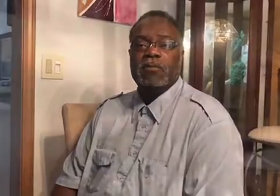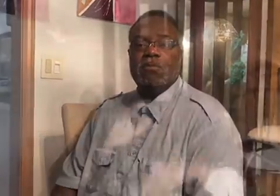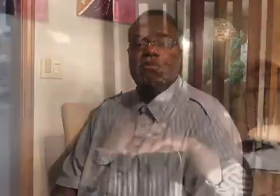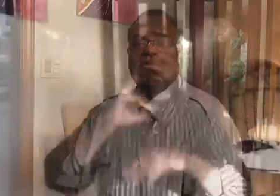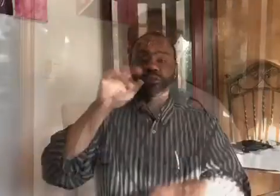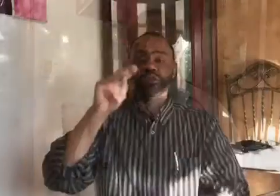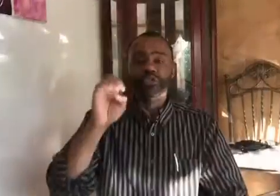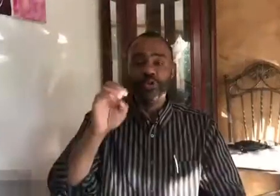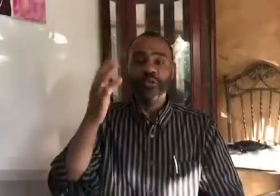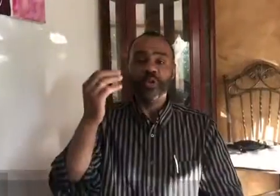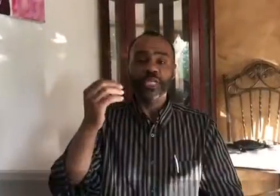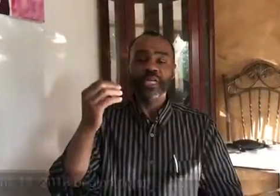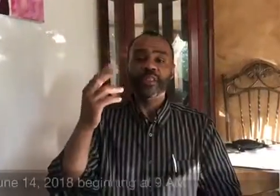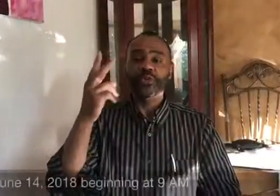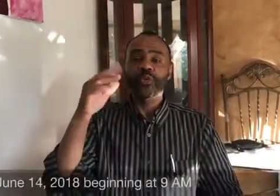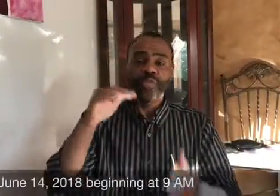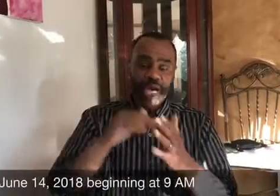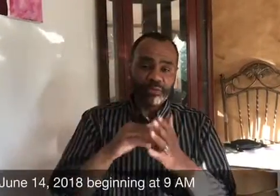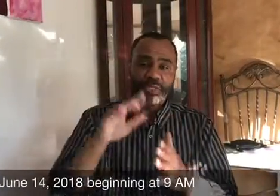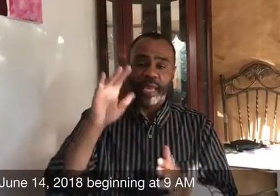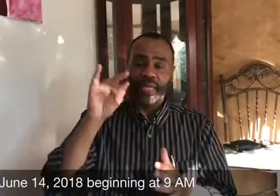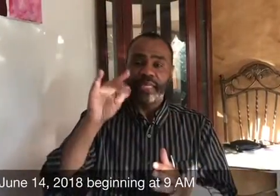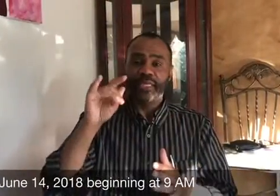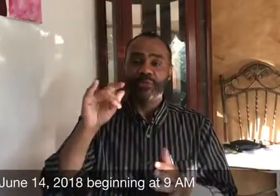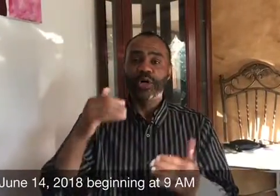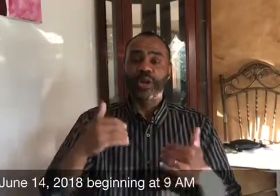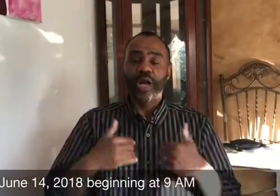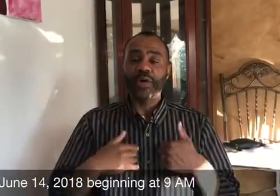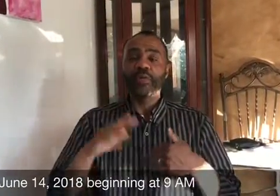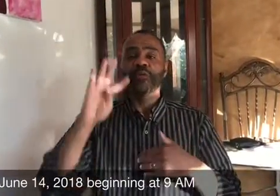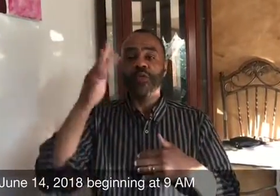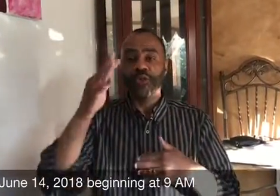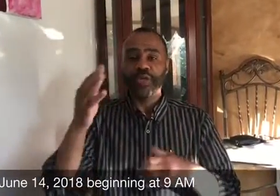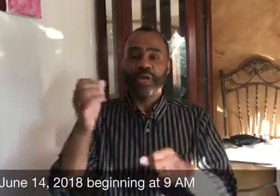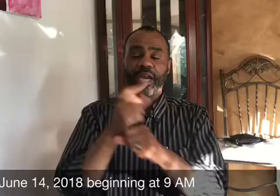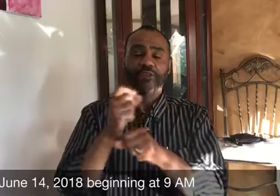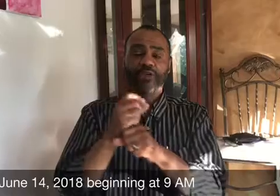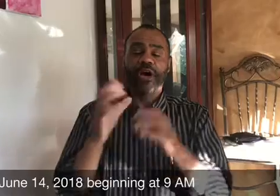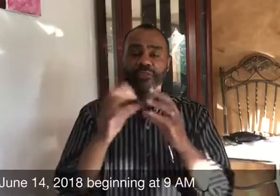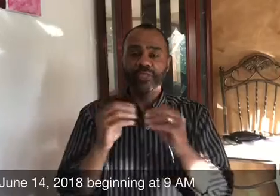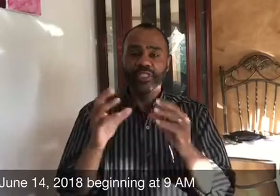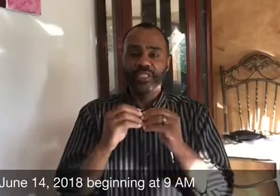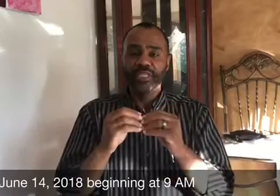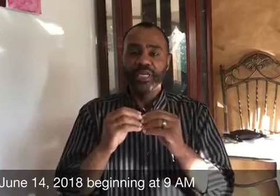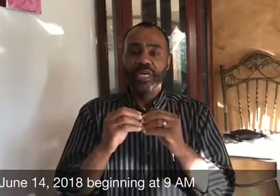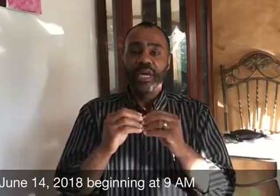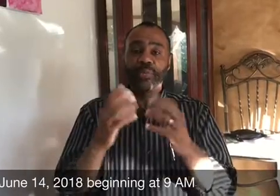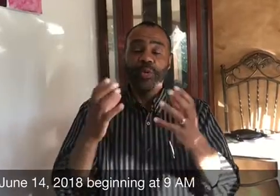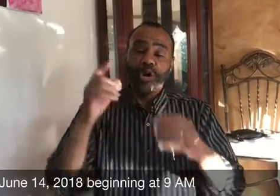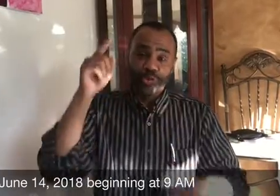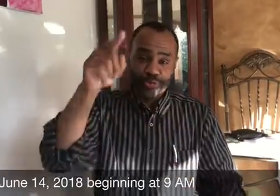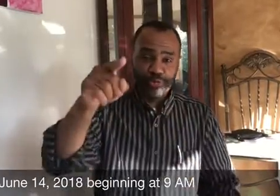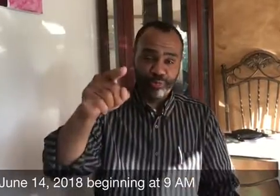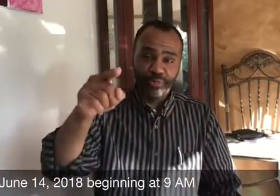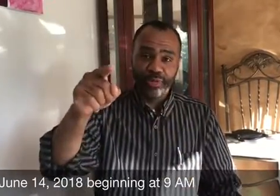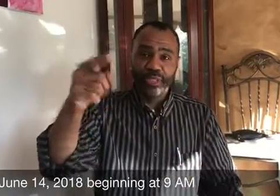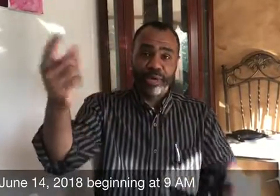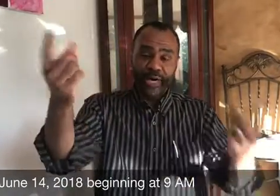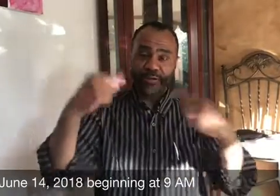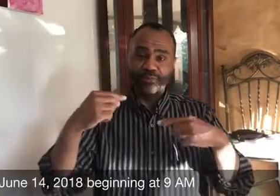On June 14, 2018, we're going to have our fourth annual conference. And we want you to come out